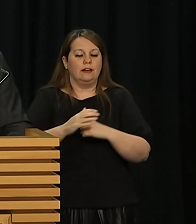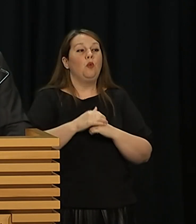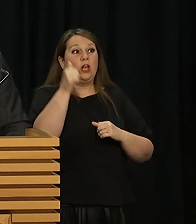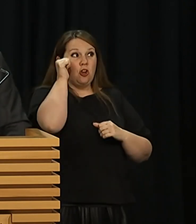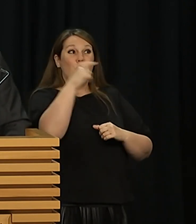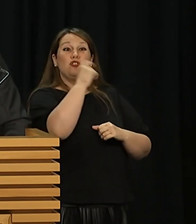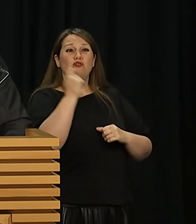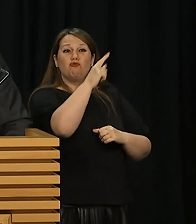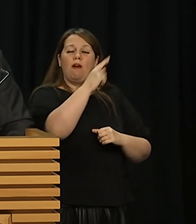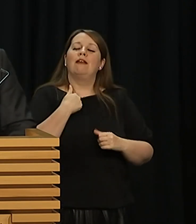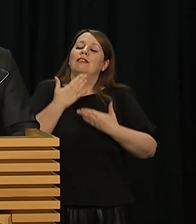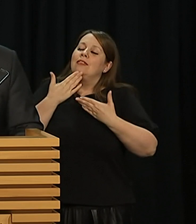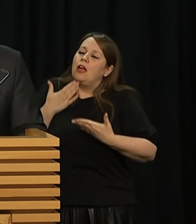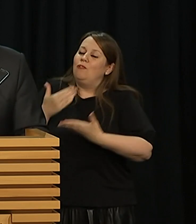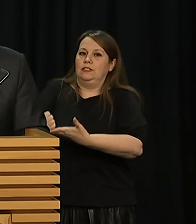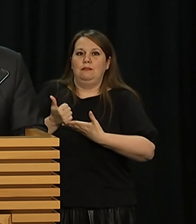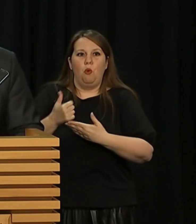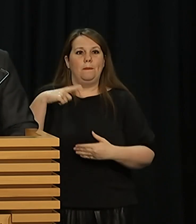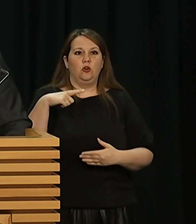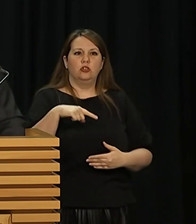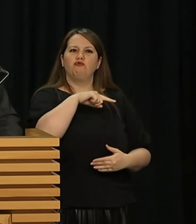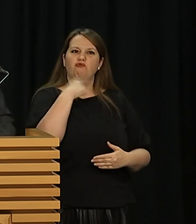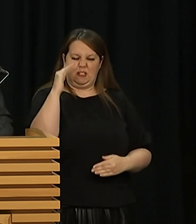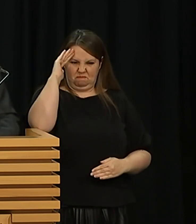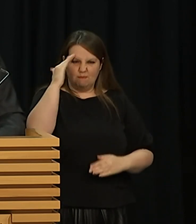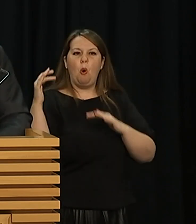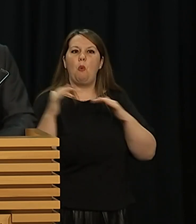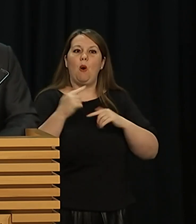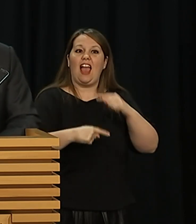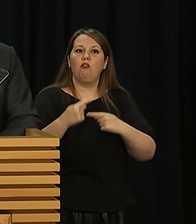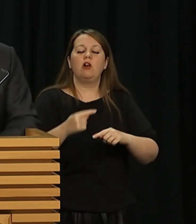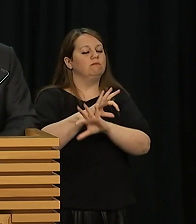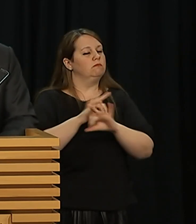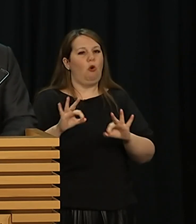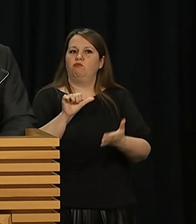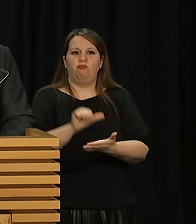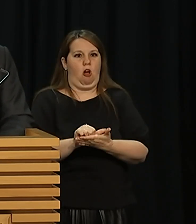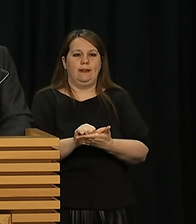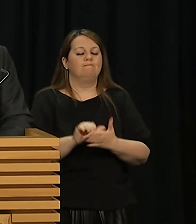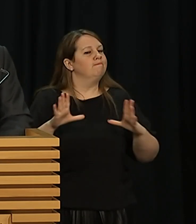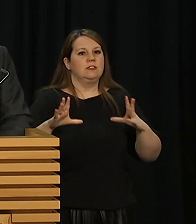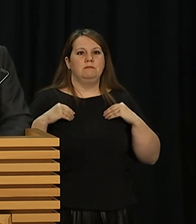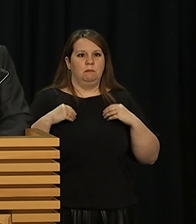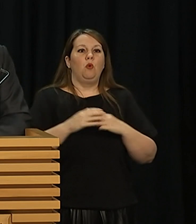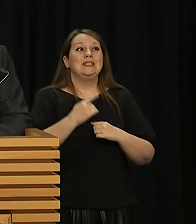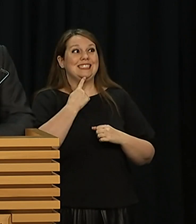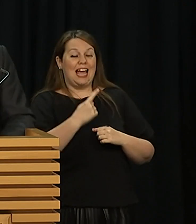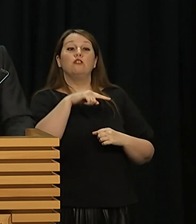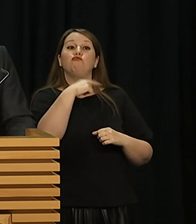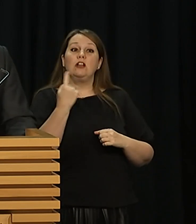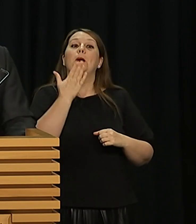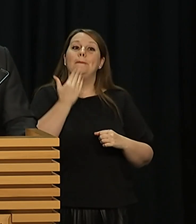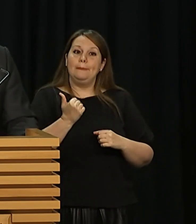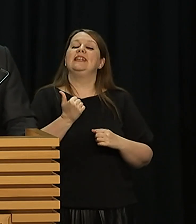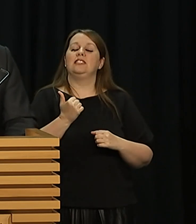because Russia's continued pursuit of this war is fundamentally wrong. We continue to call on Russia to reverse course and withdraw